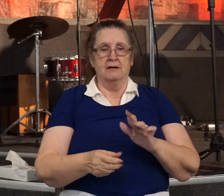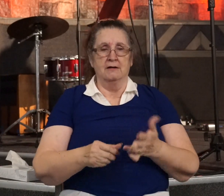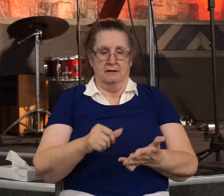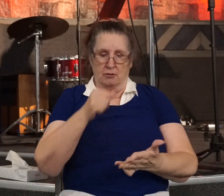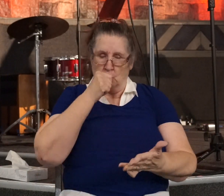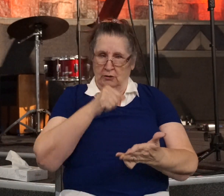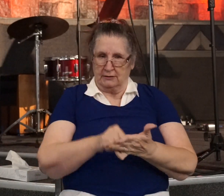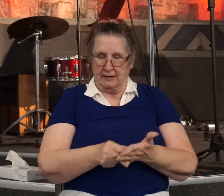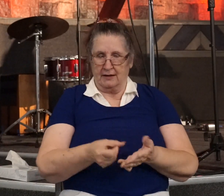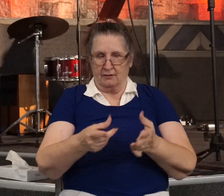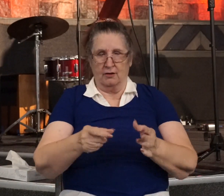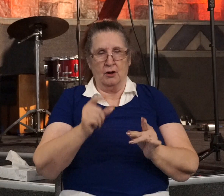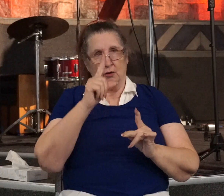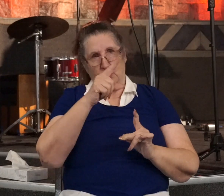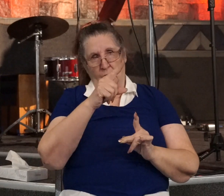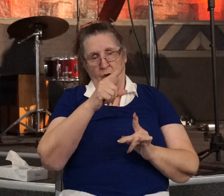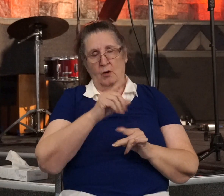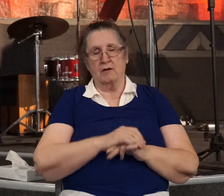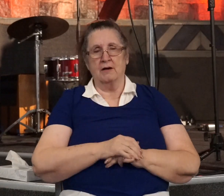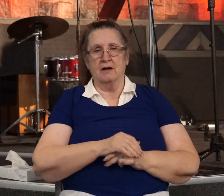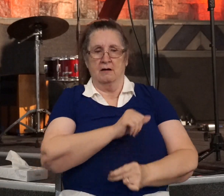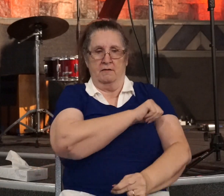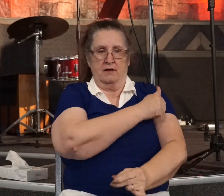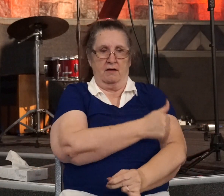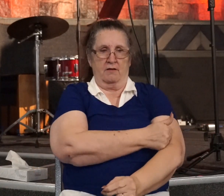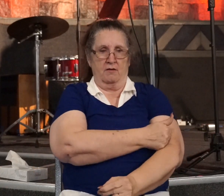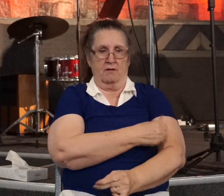go to Damascus with the authority of the high priest.